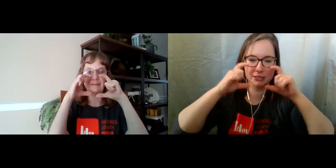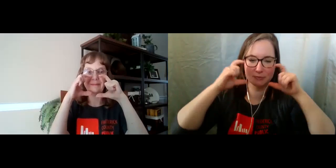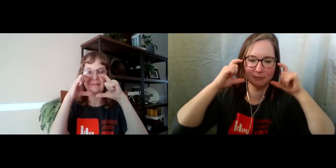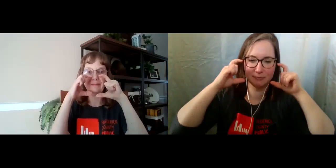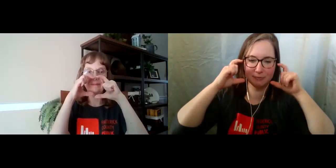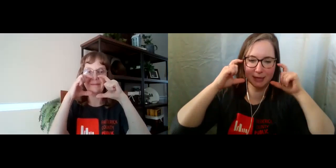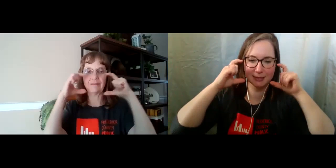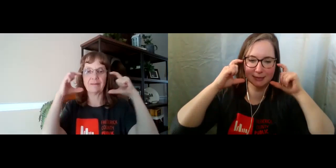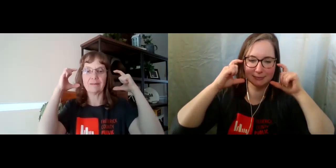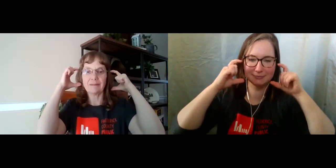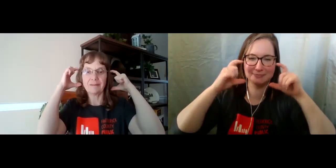mask.